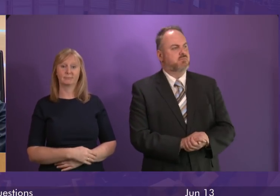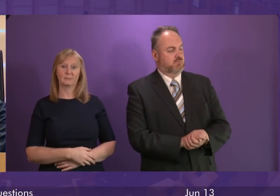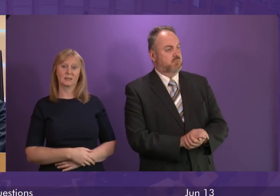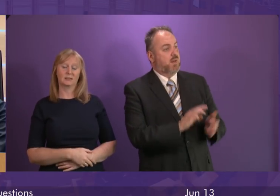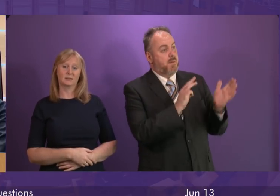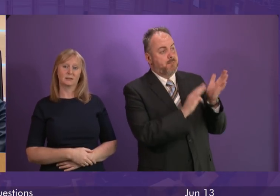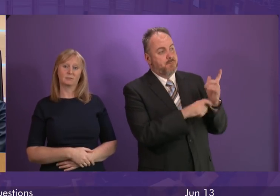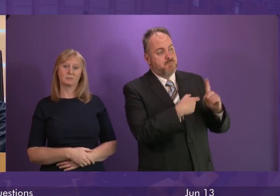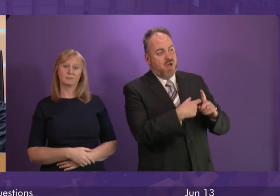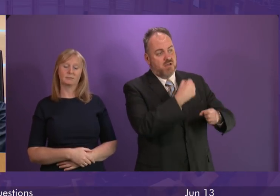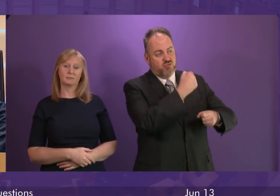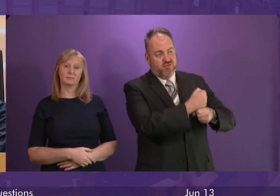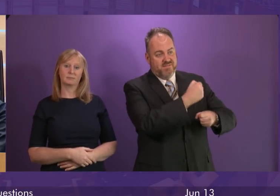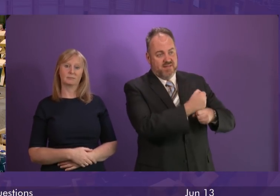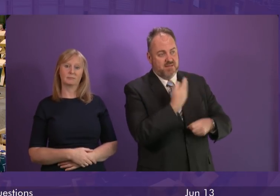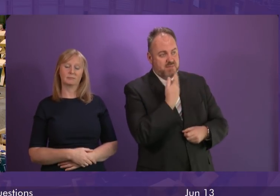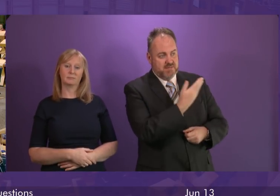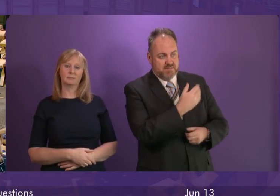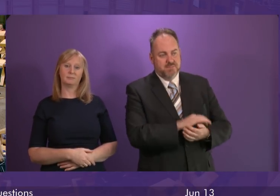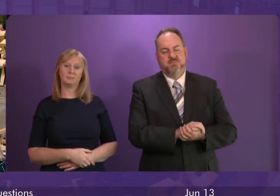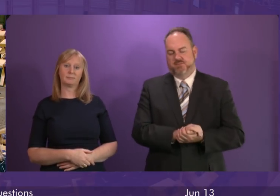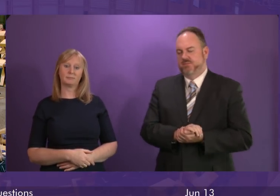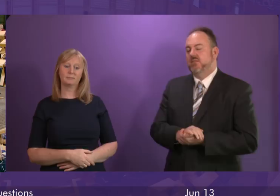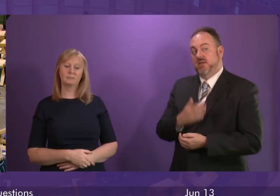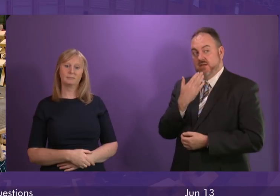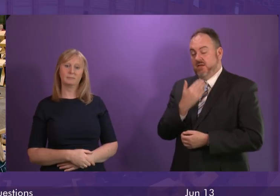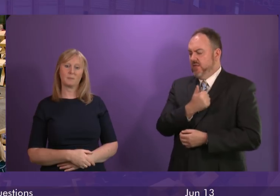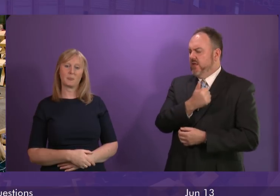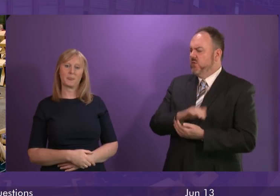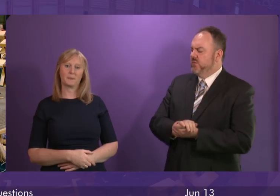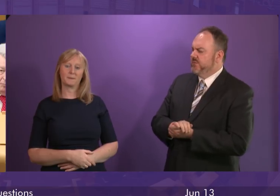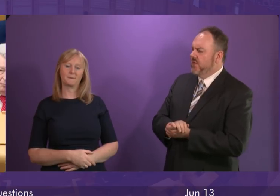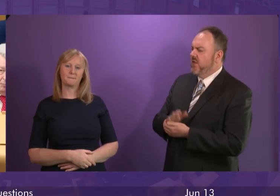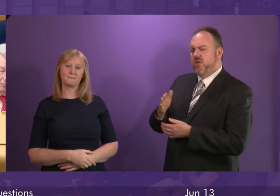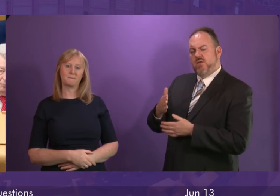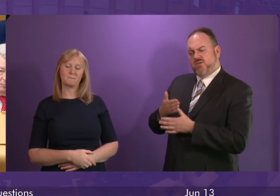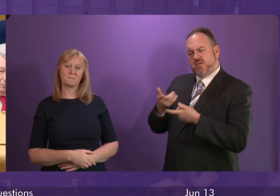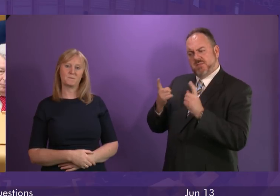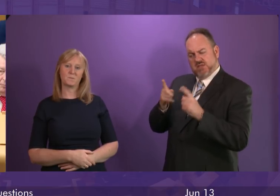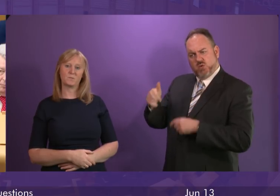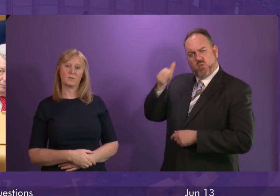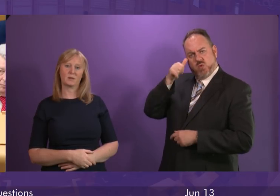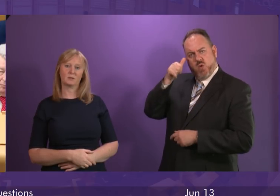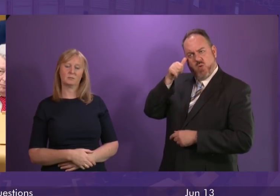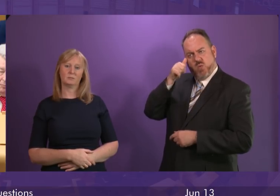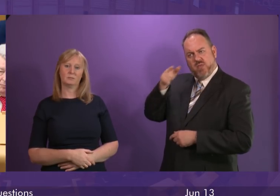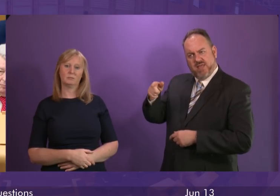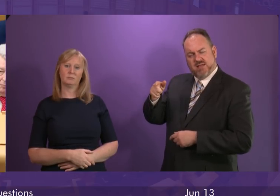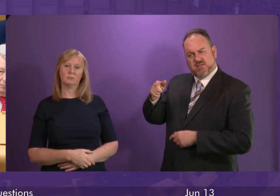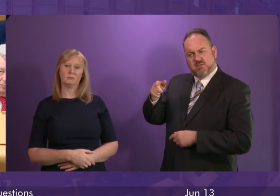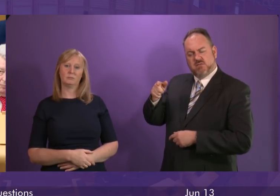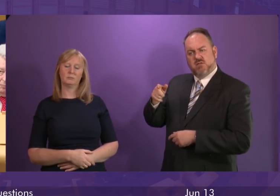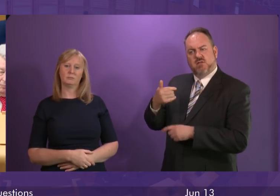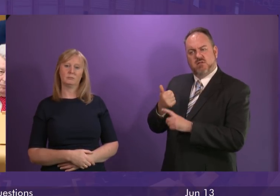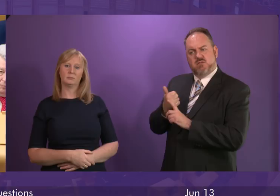Mark Griffin to be followed by Emma Harper. Mark Griffin. Thank you President Officer. The First Minister will be aware of press reports that the